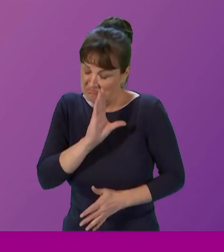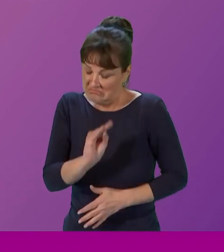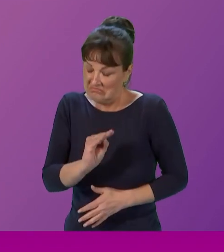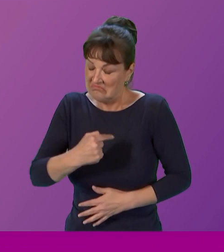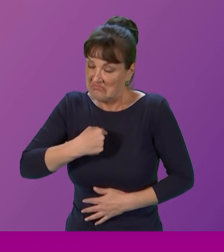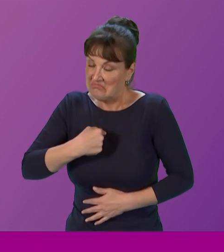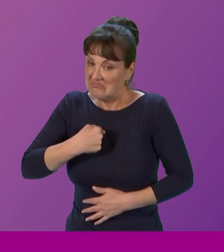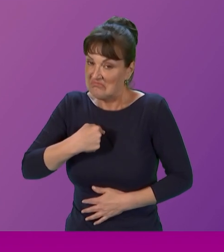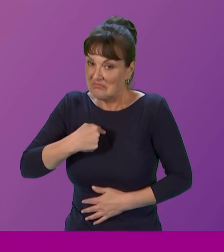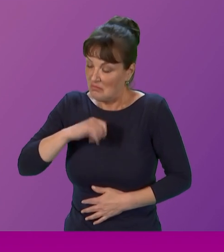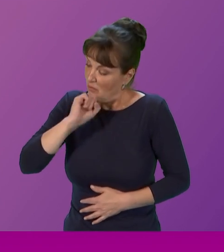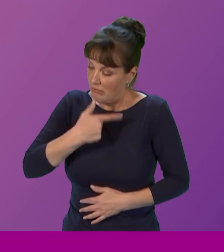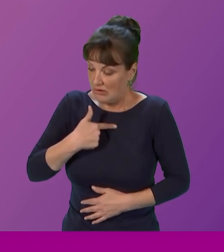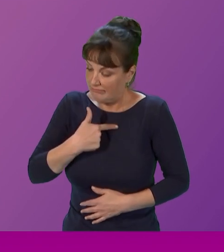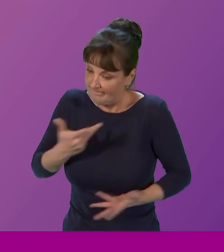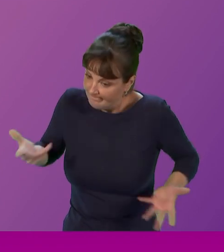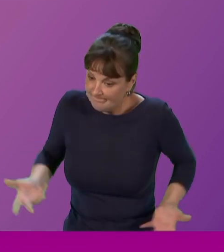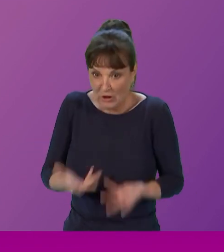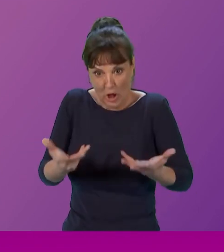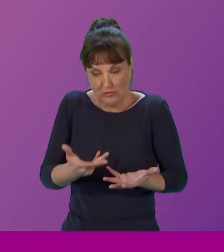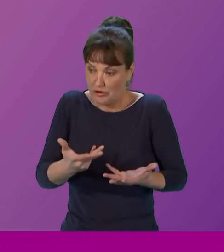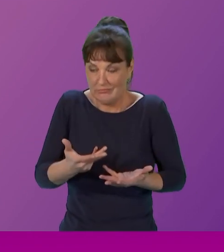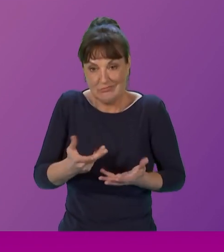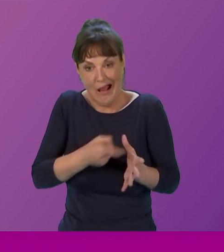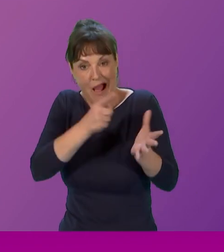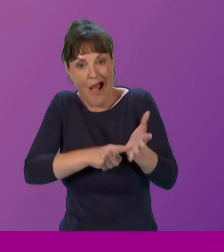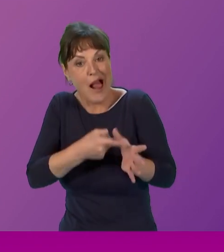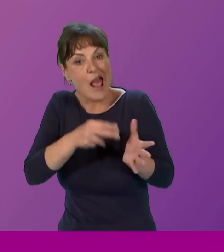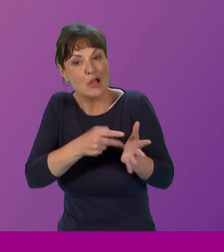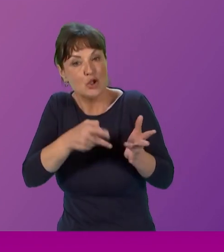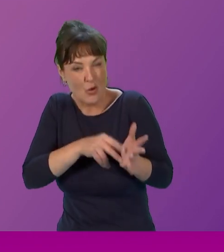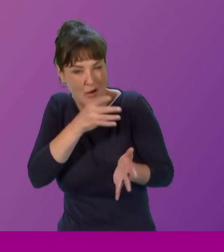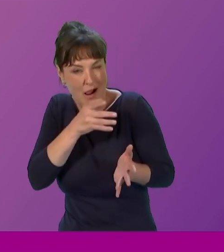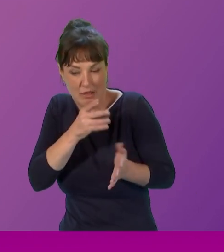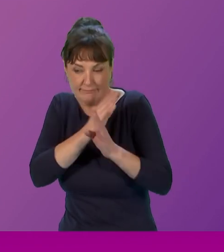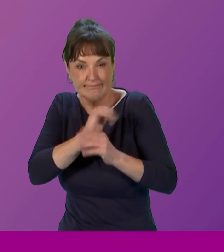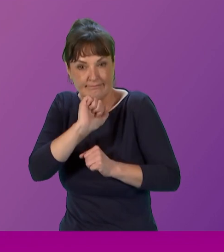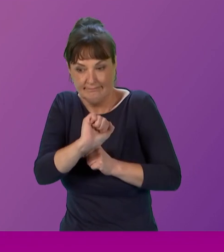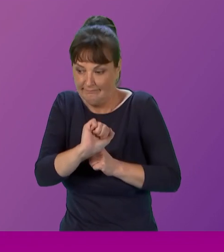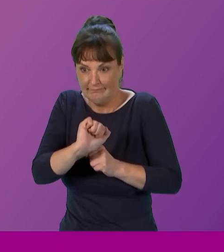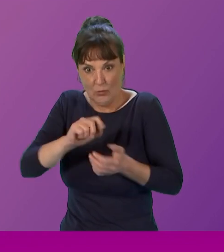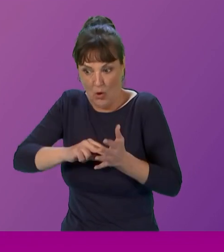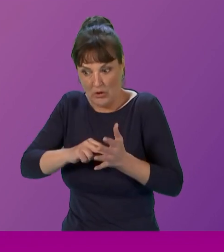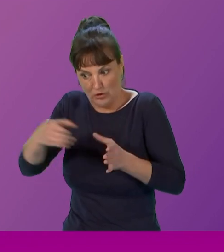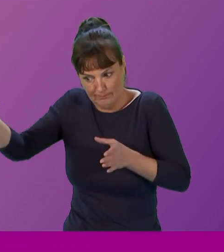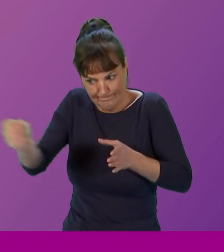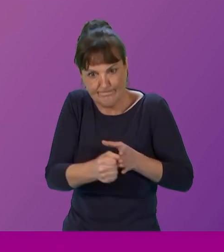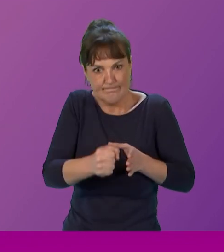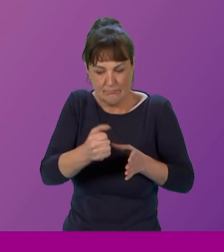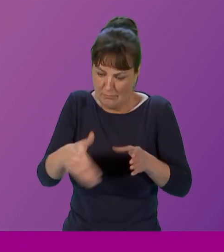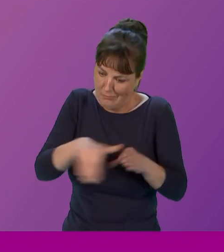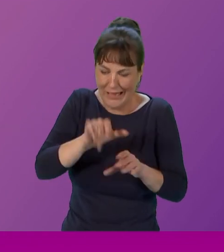encouraging that. Um, I've spoken previously on, um, the way that alcohol, um, sort of,